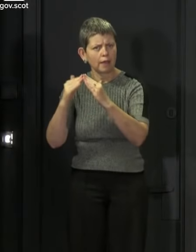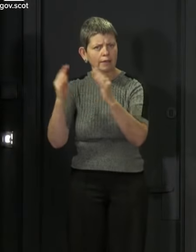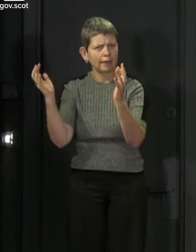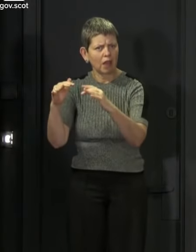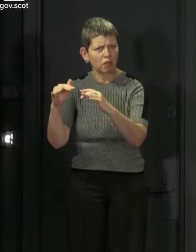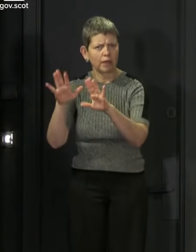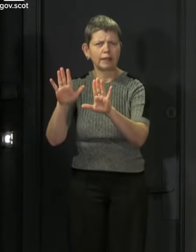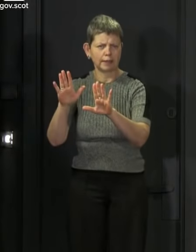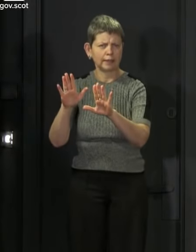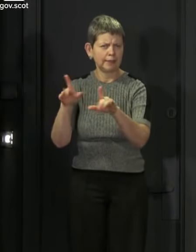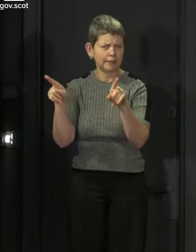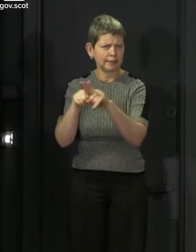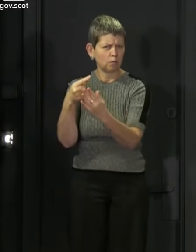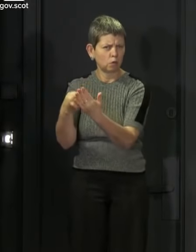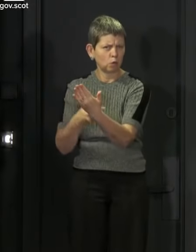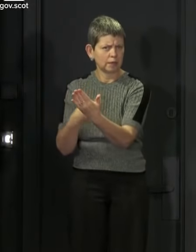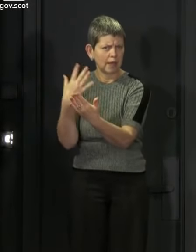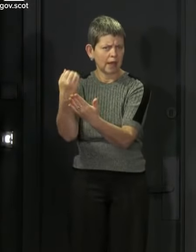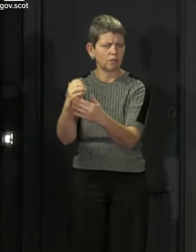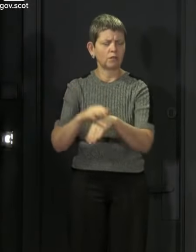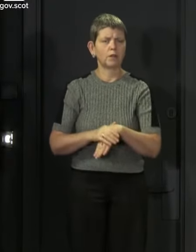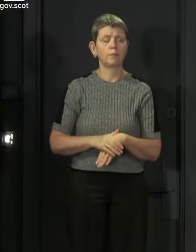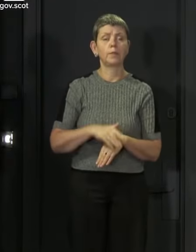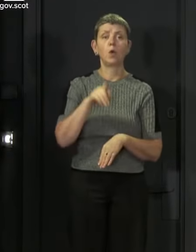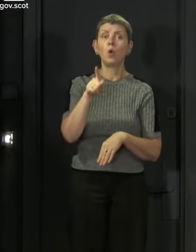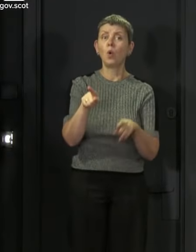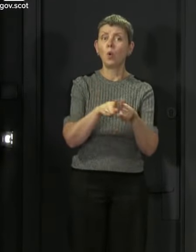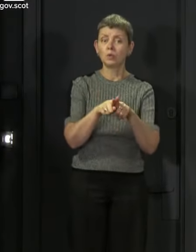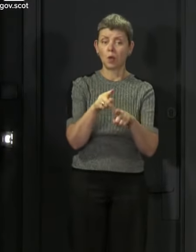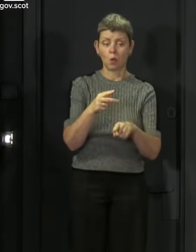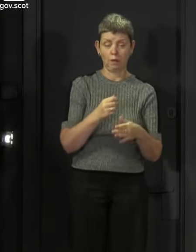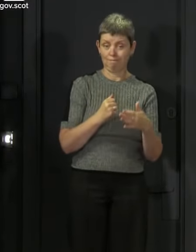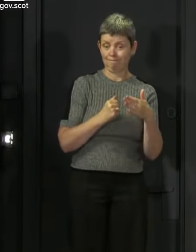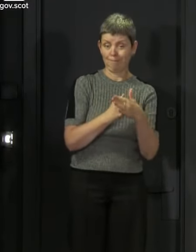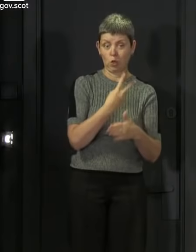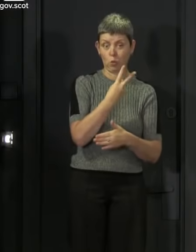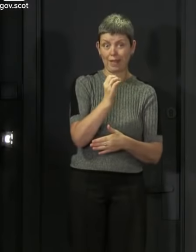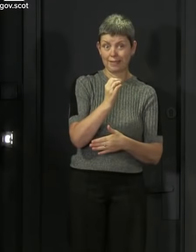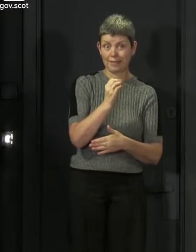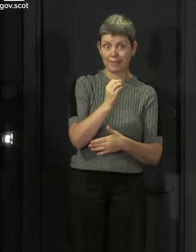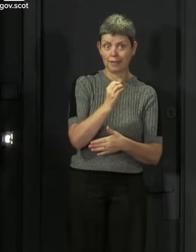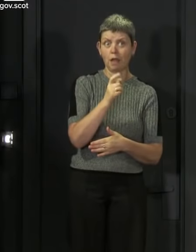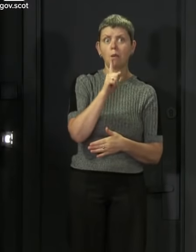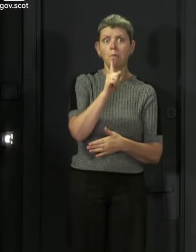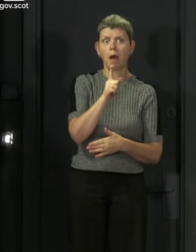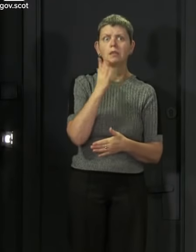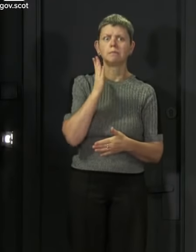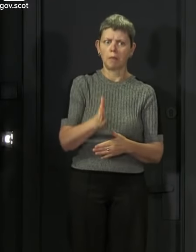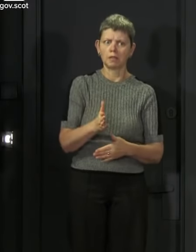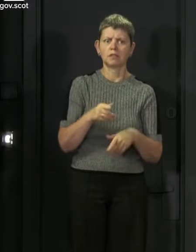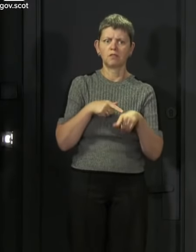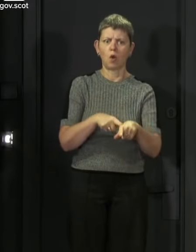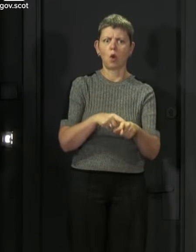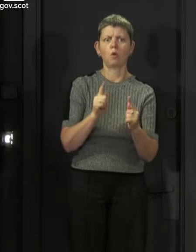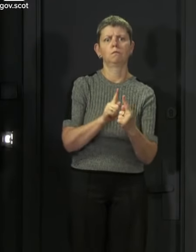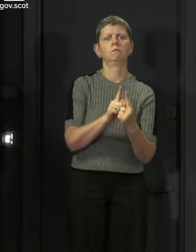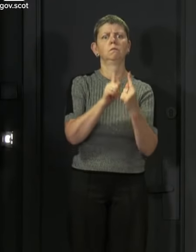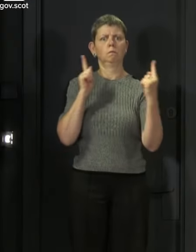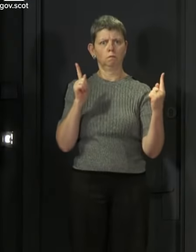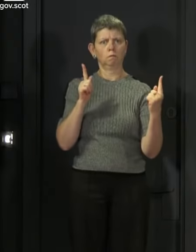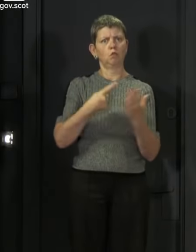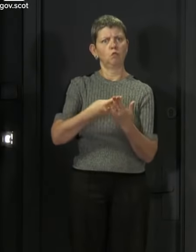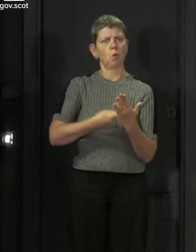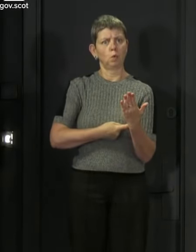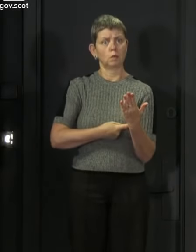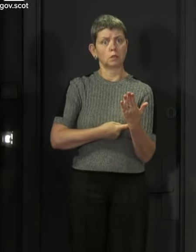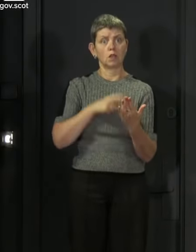20 people is still subject to strict rules on physical distancing. So if the venue that you are having a ceremony or service